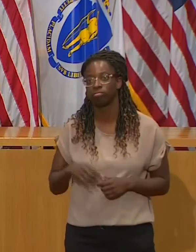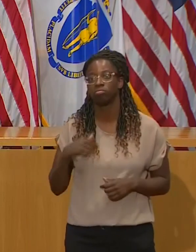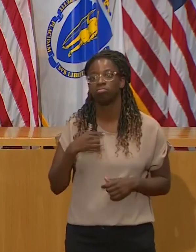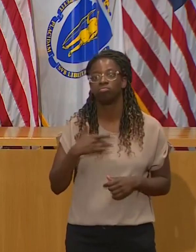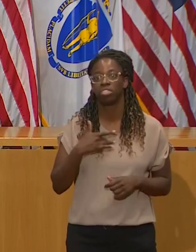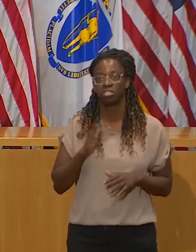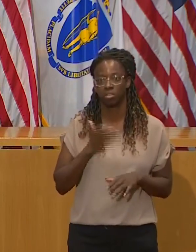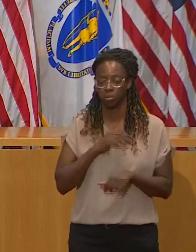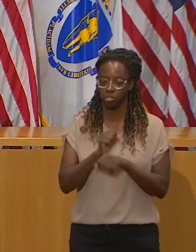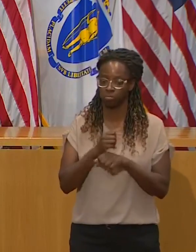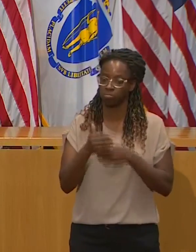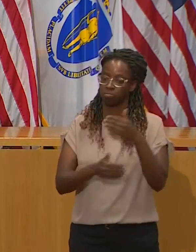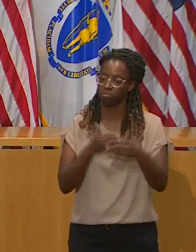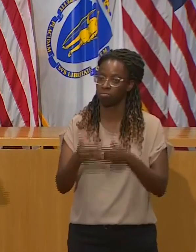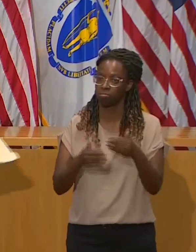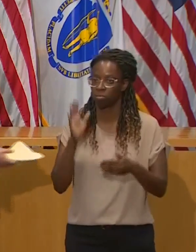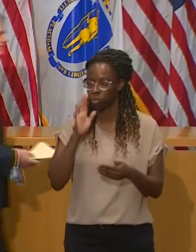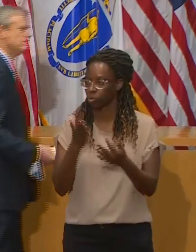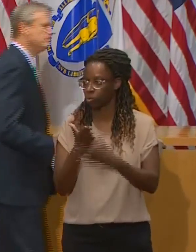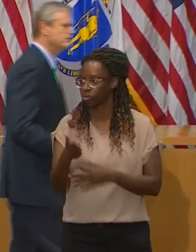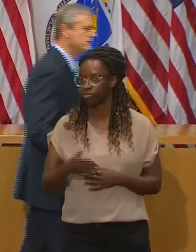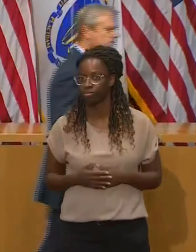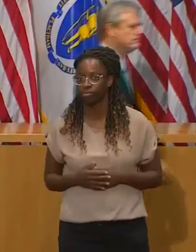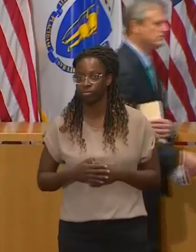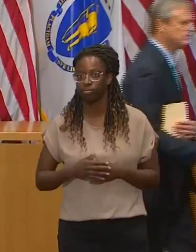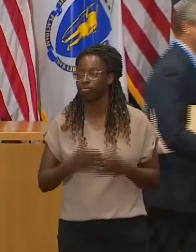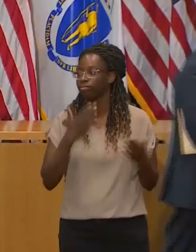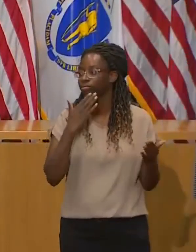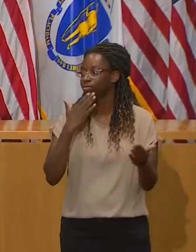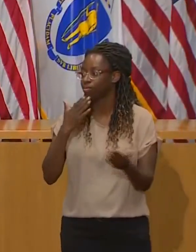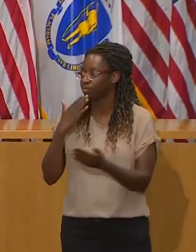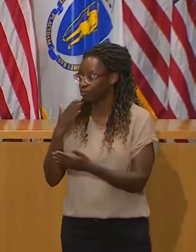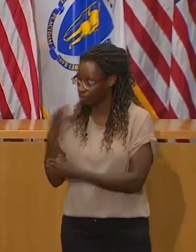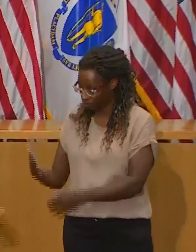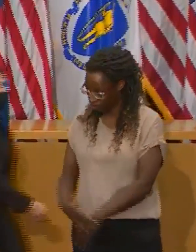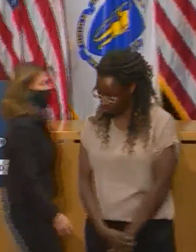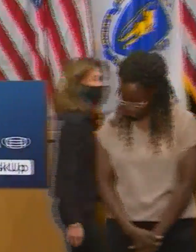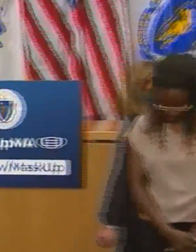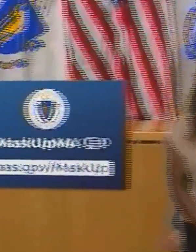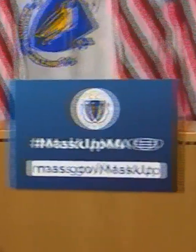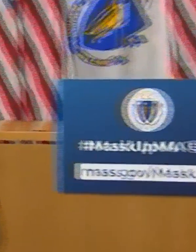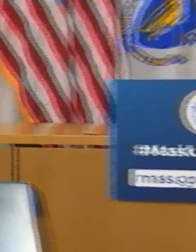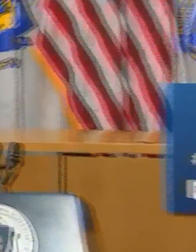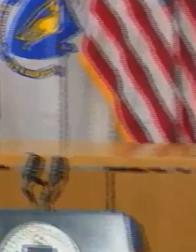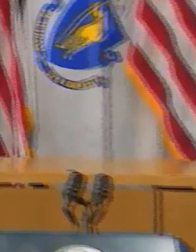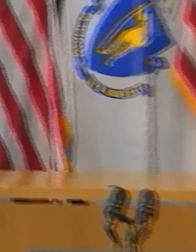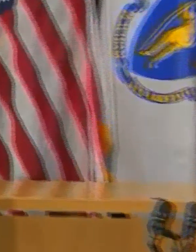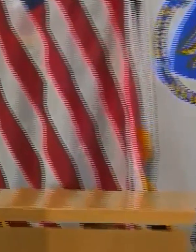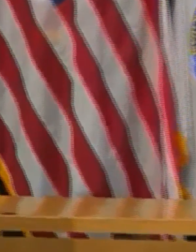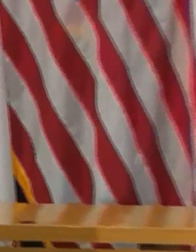a vote by mail system beyond this year? Would you support a vote by mail system beyond this year?